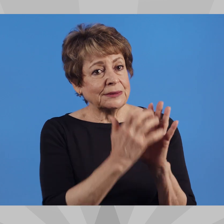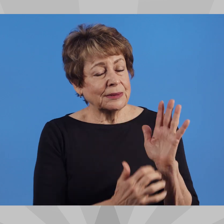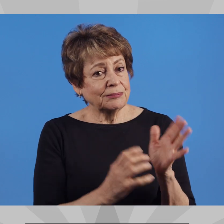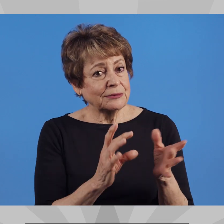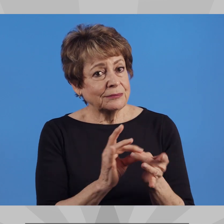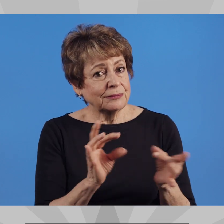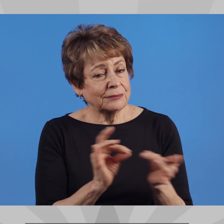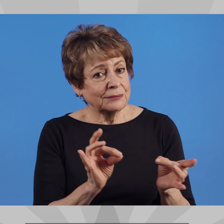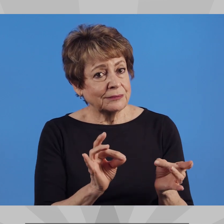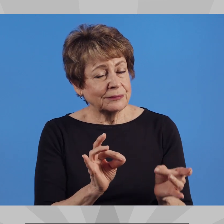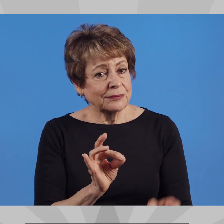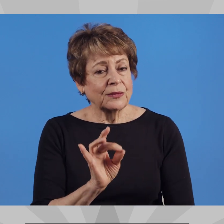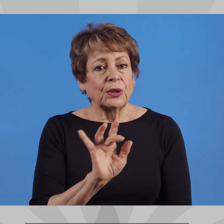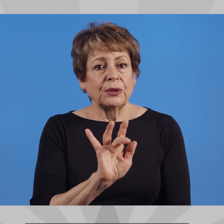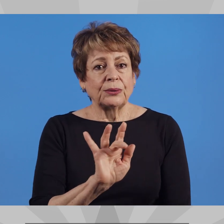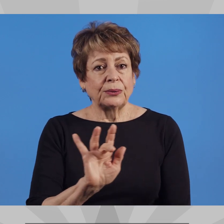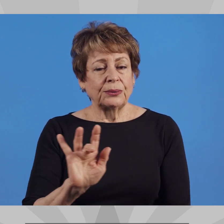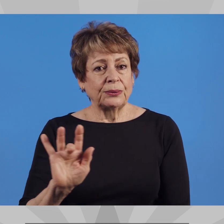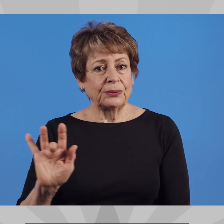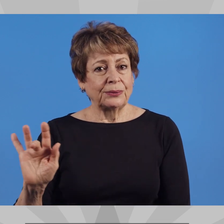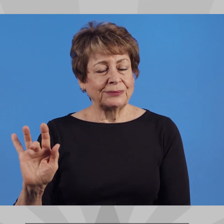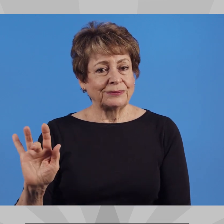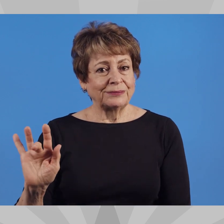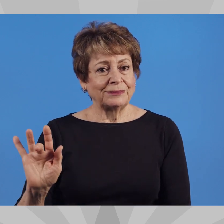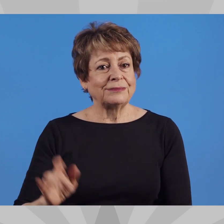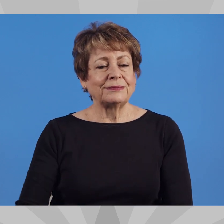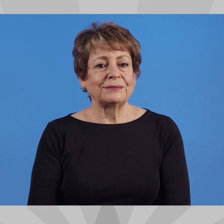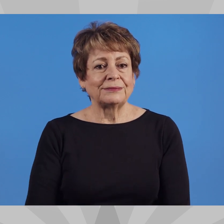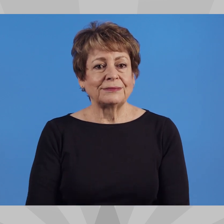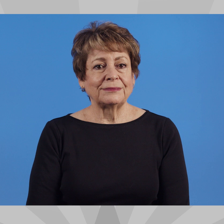Statement None submitted